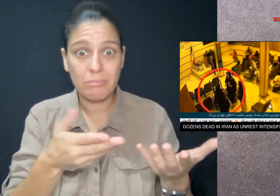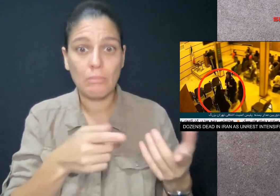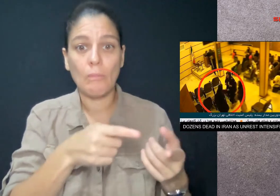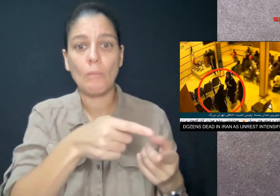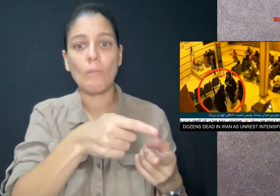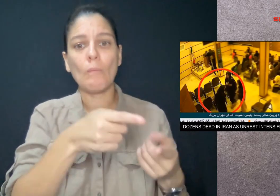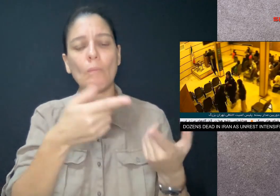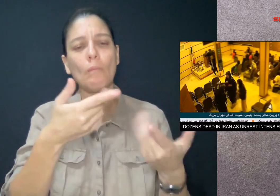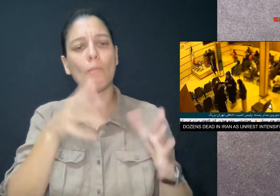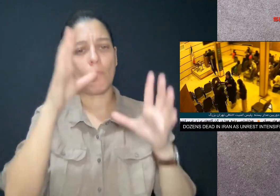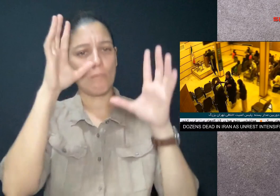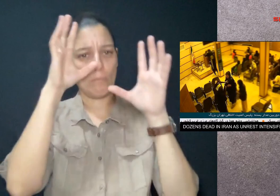and died.